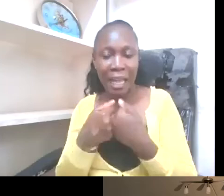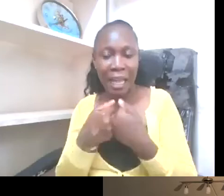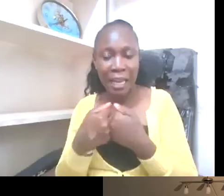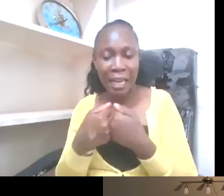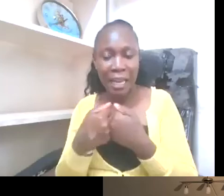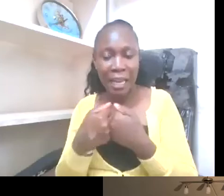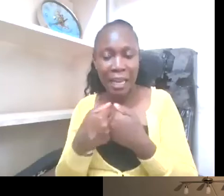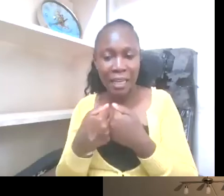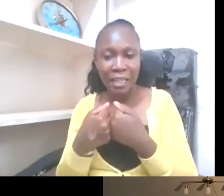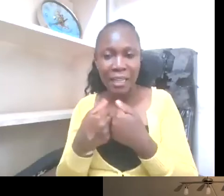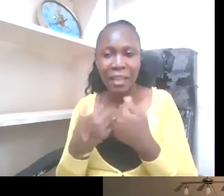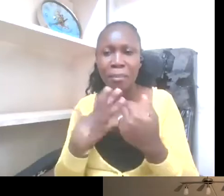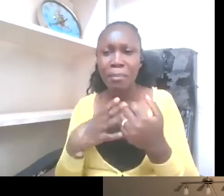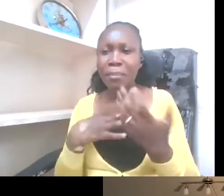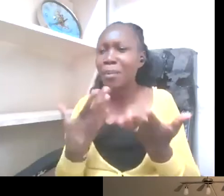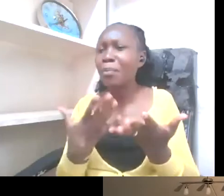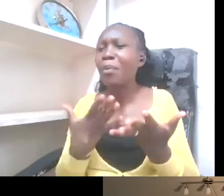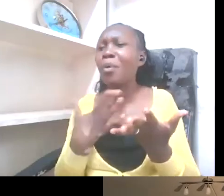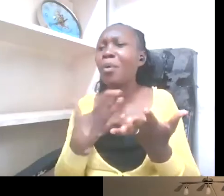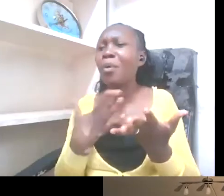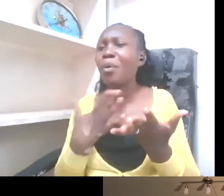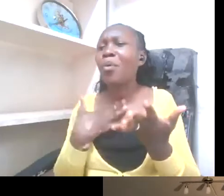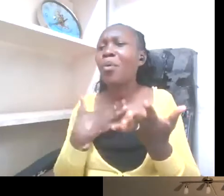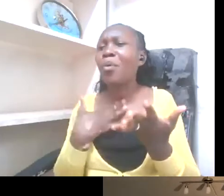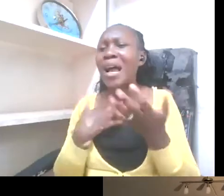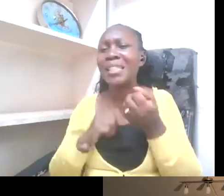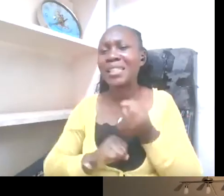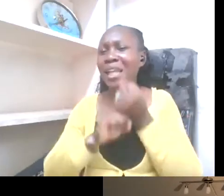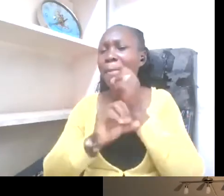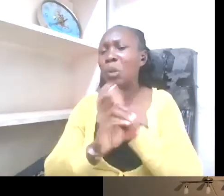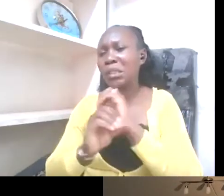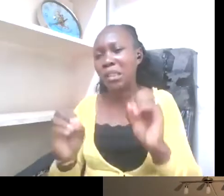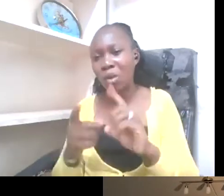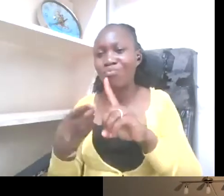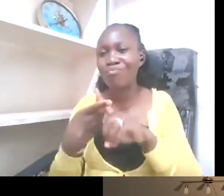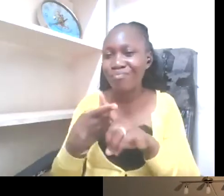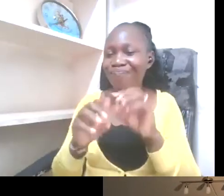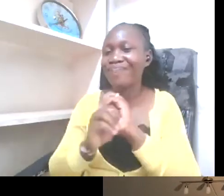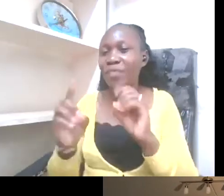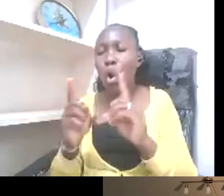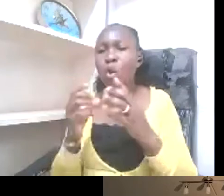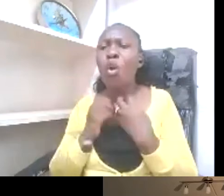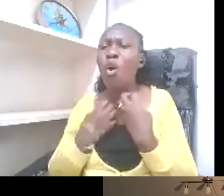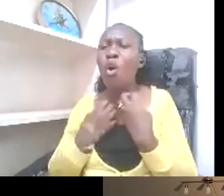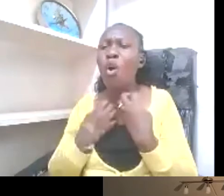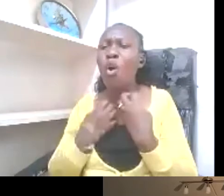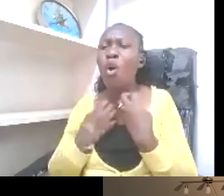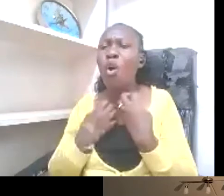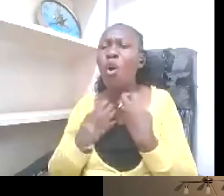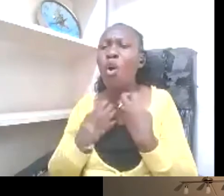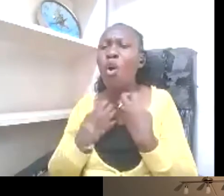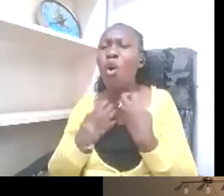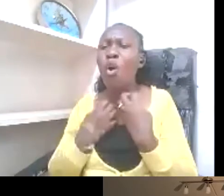possible. And also continuously implementing these programs becomes a challenge because those organizations or